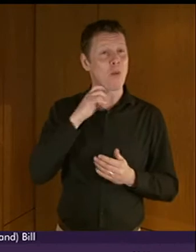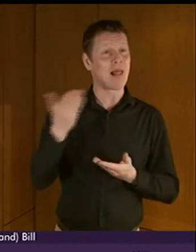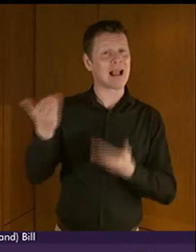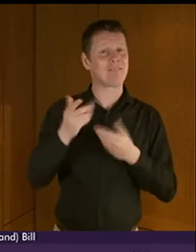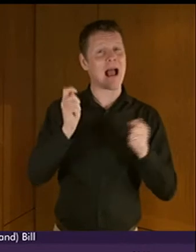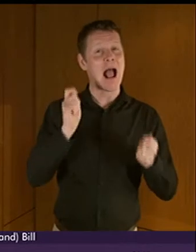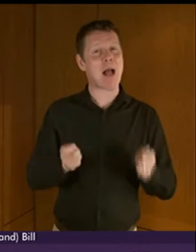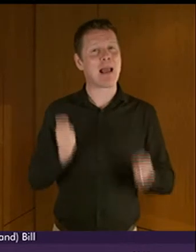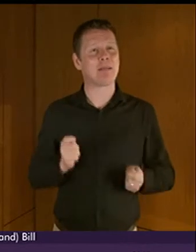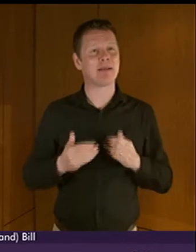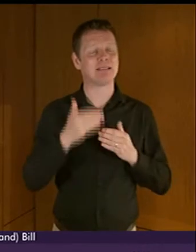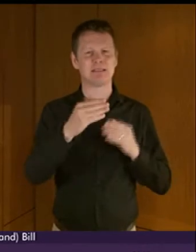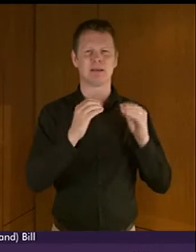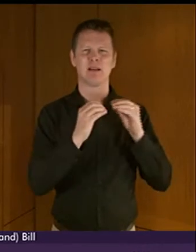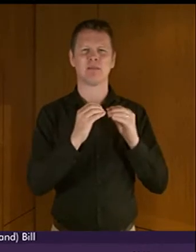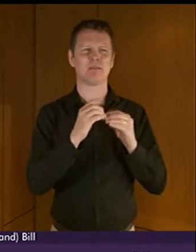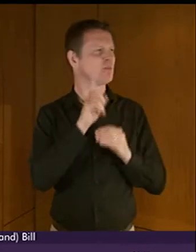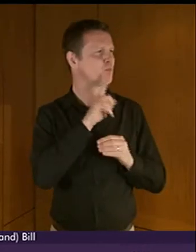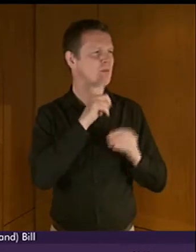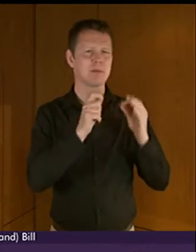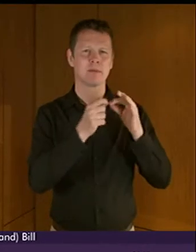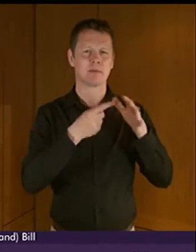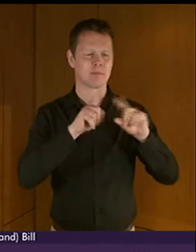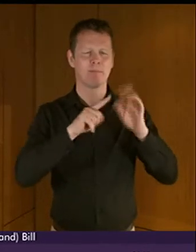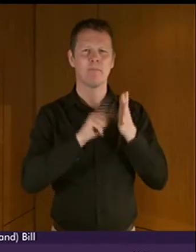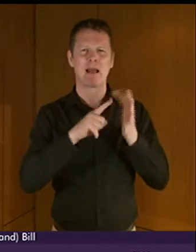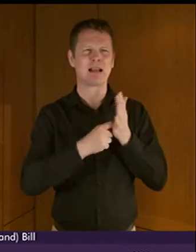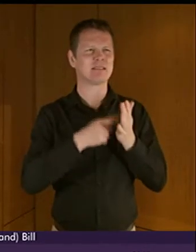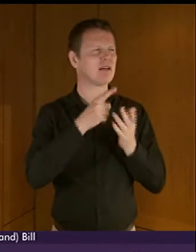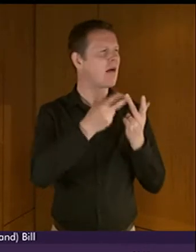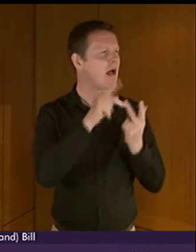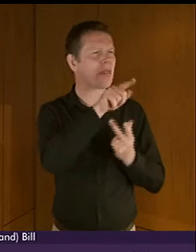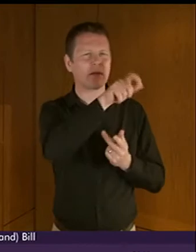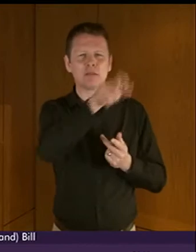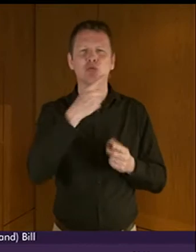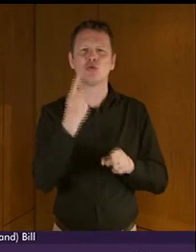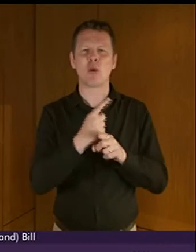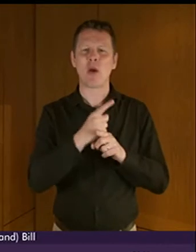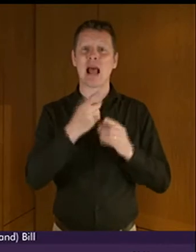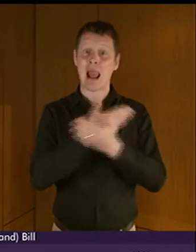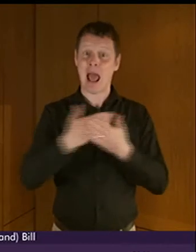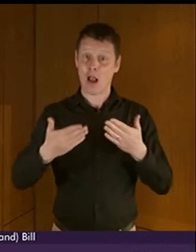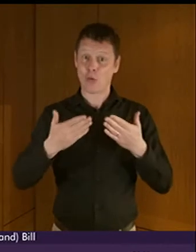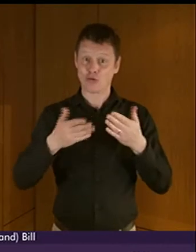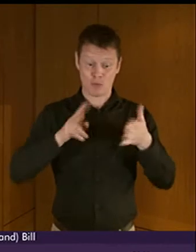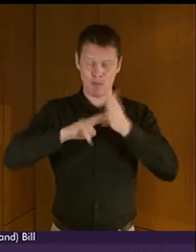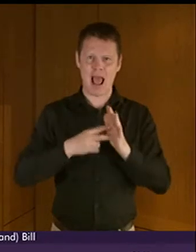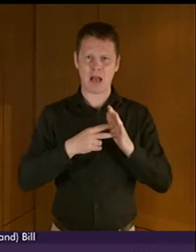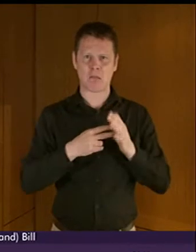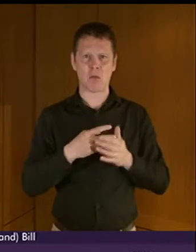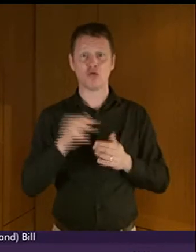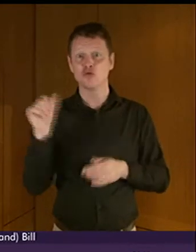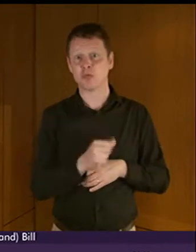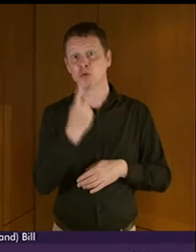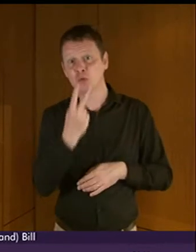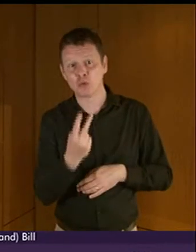have raised the issue of the length for instance of the cycle of the language plans I should make it